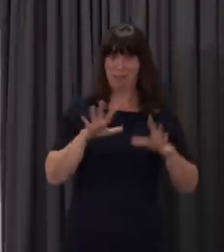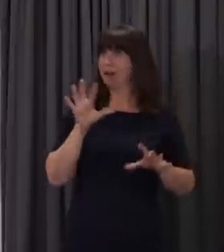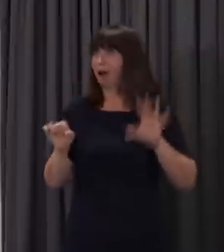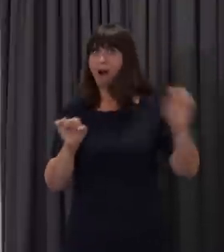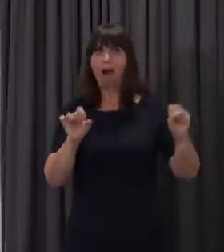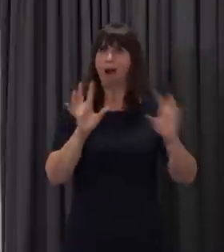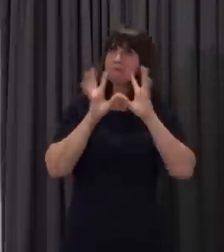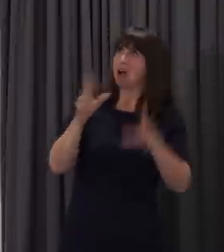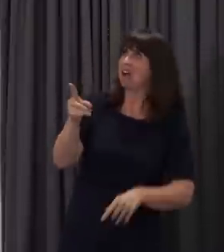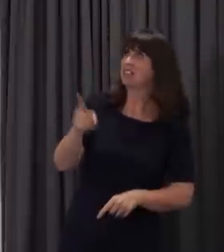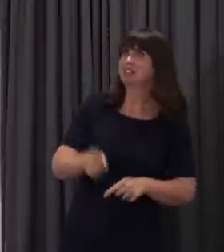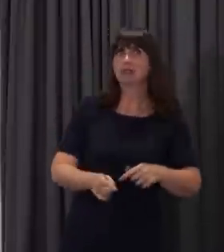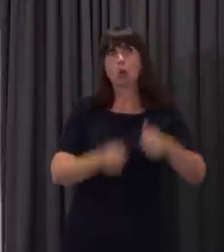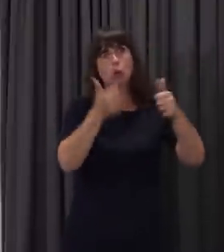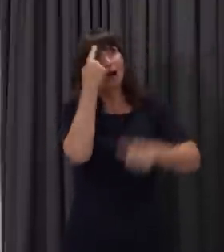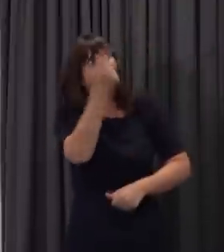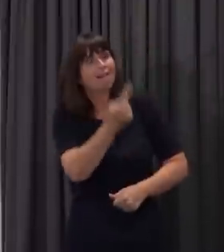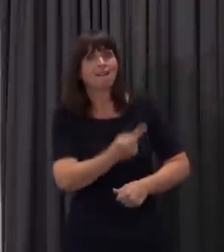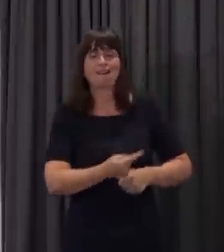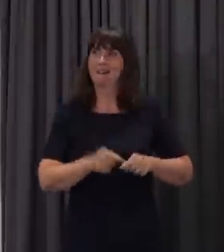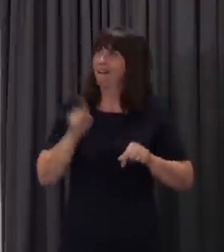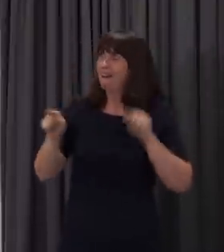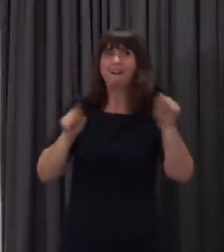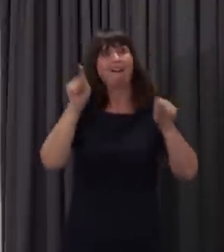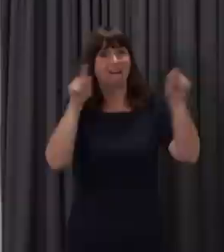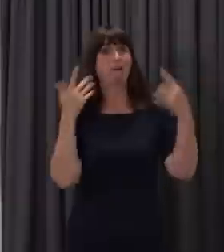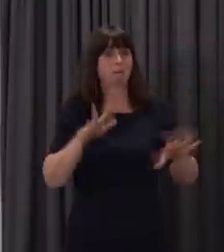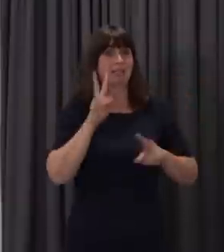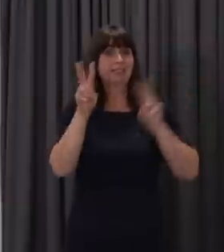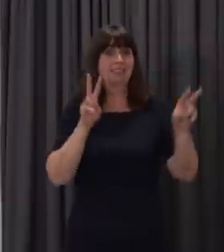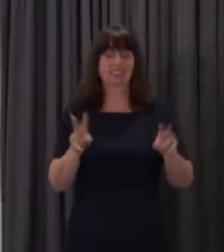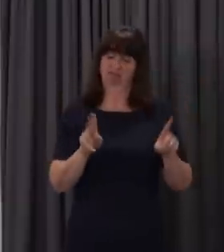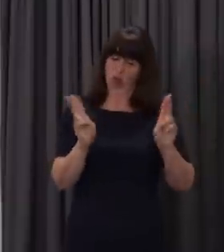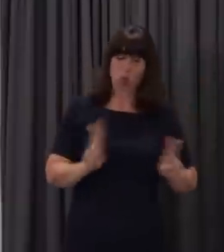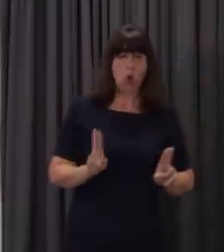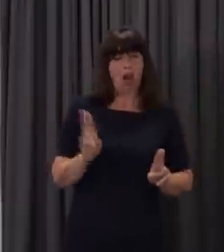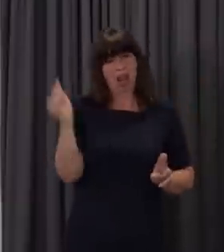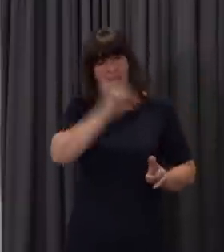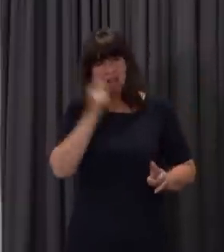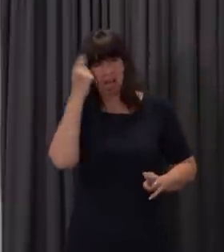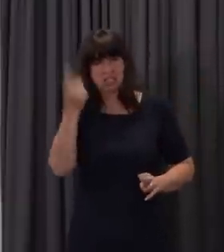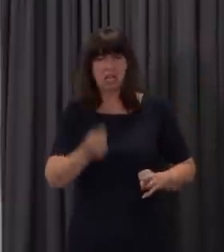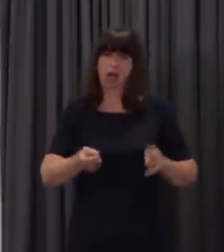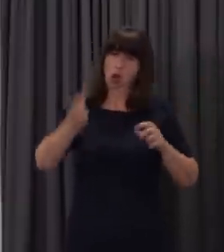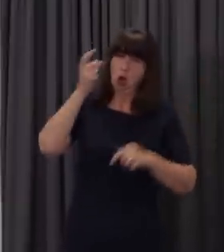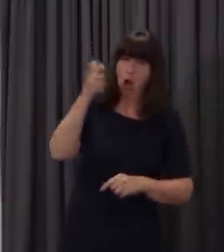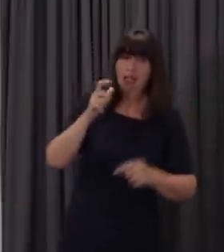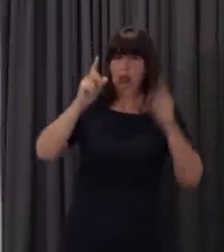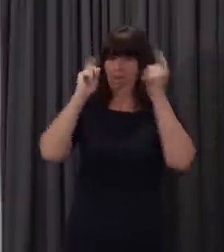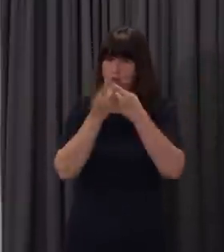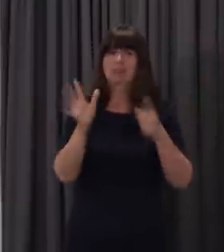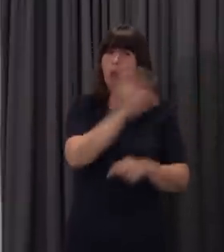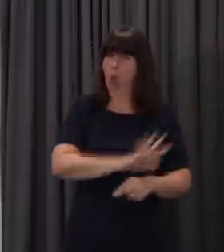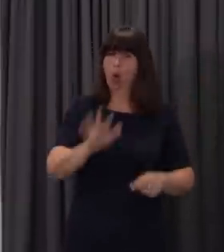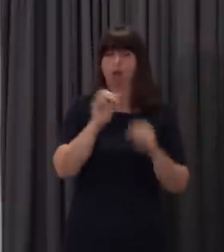crisis, and I expect that that innovation will continue, whether that be in schools, colleges, or in universities. But I think it is right, it's only fair